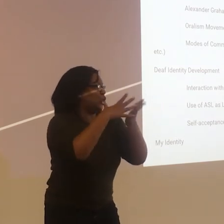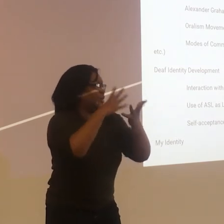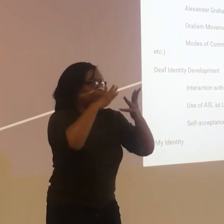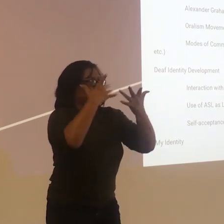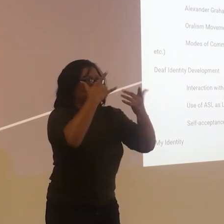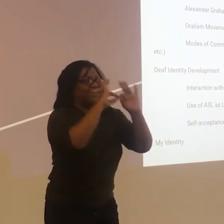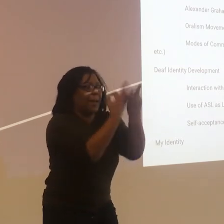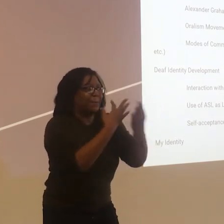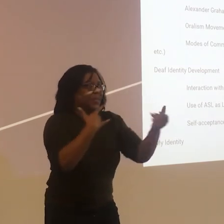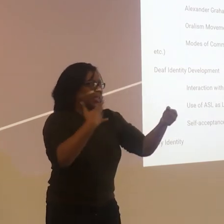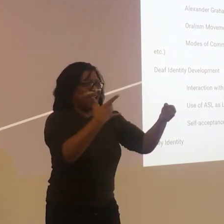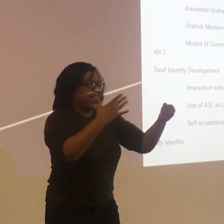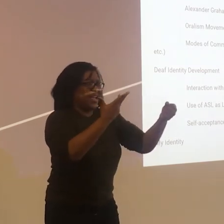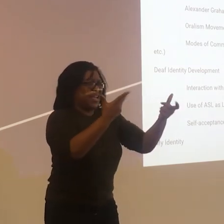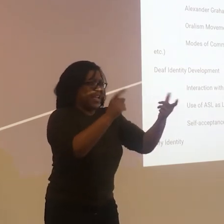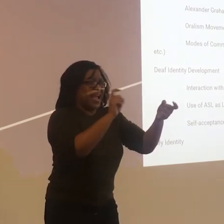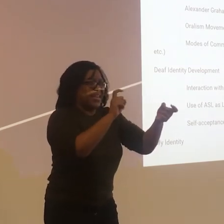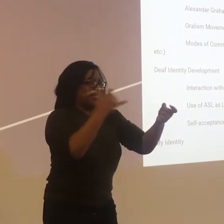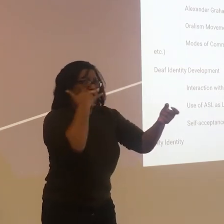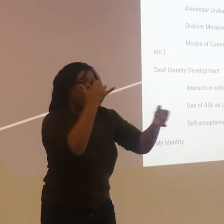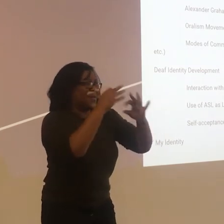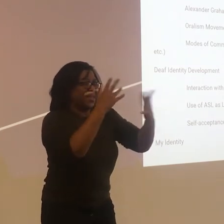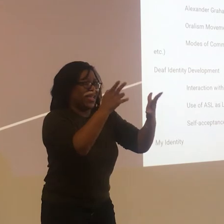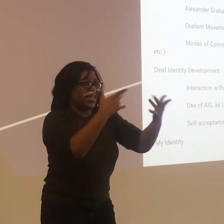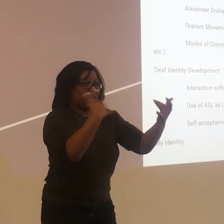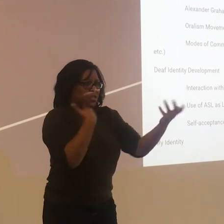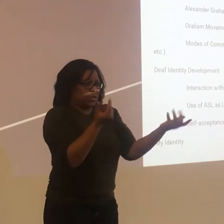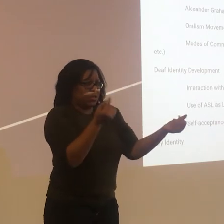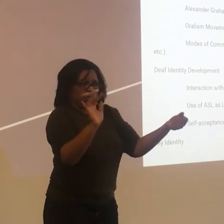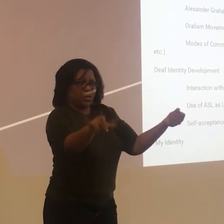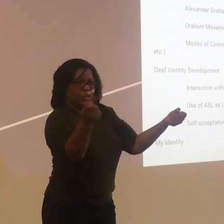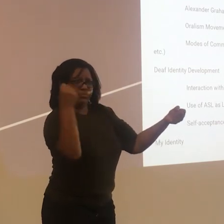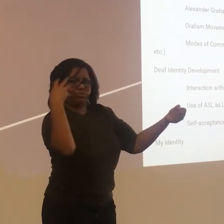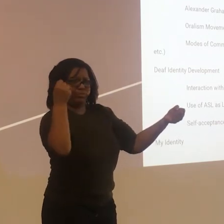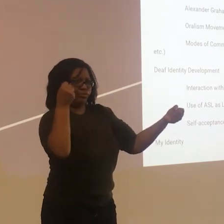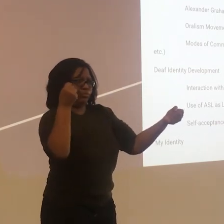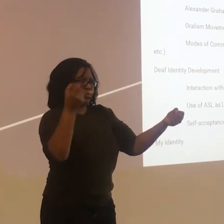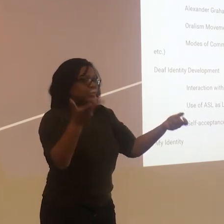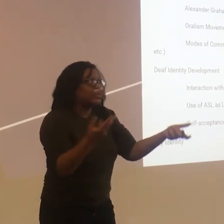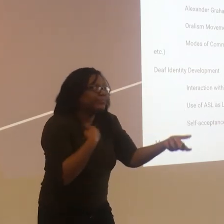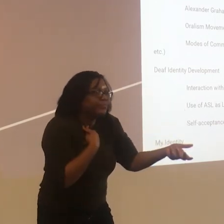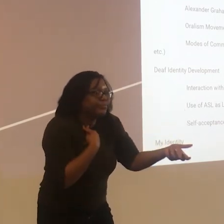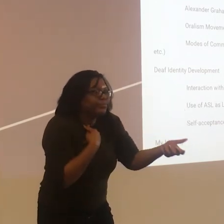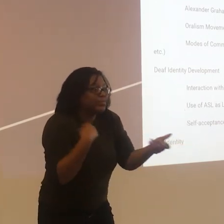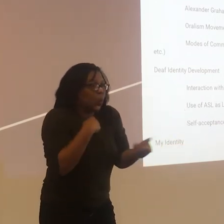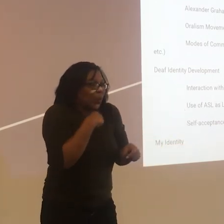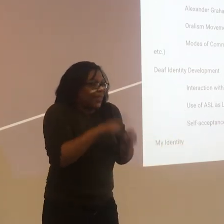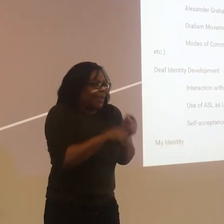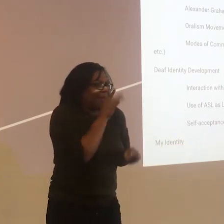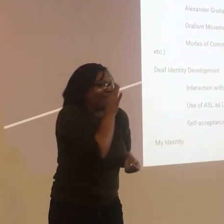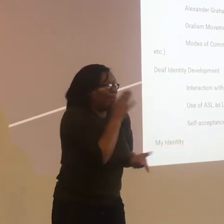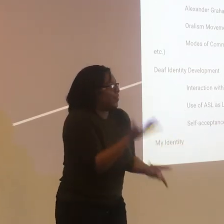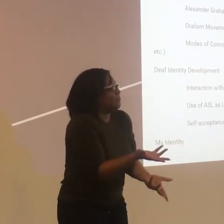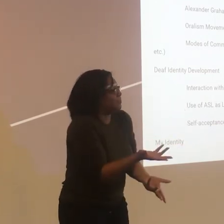We need visual communication. Everyone who can hear can just turn on their phone and use Bluetooth. We can't.